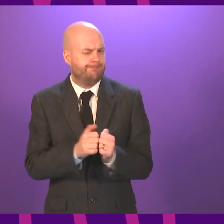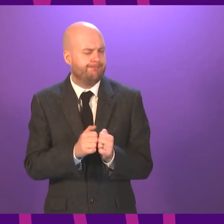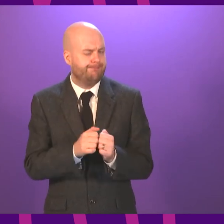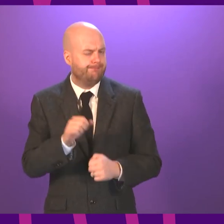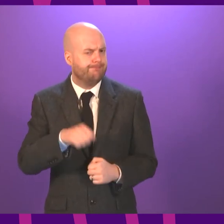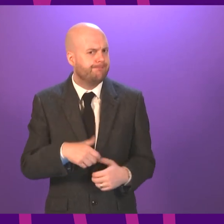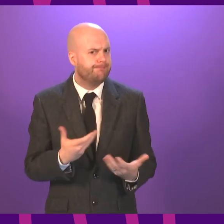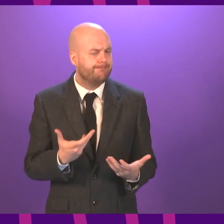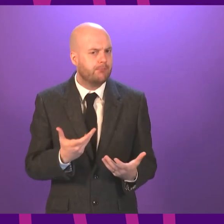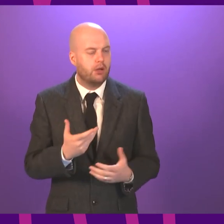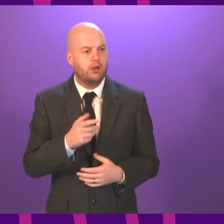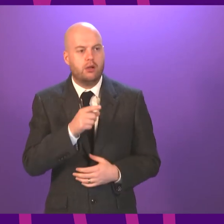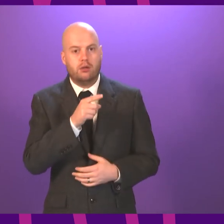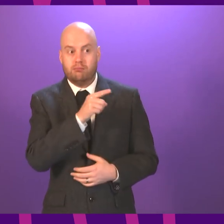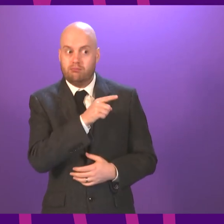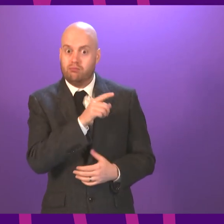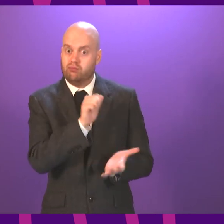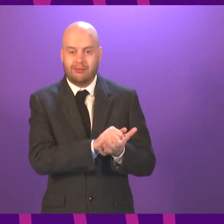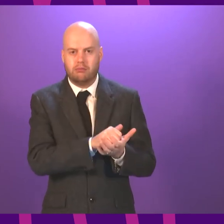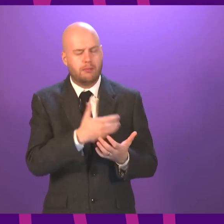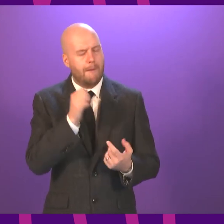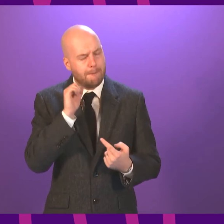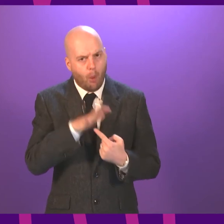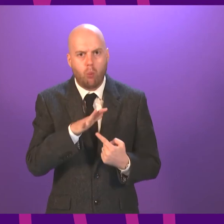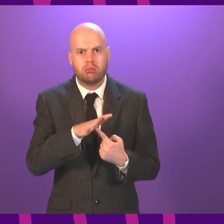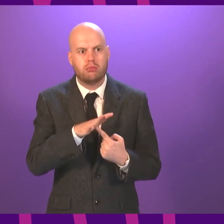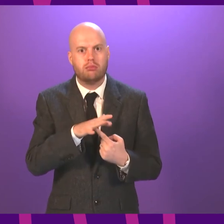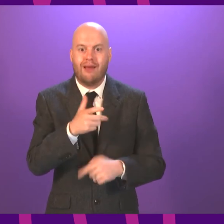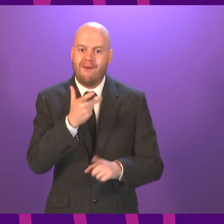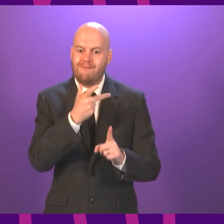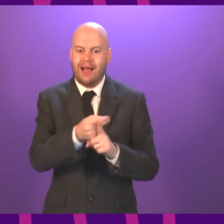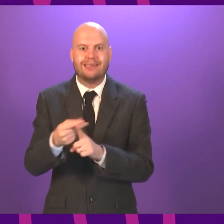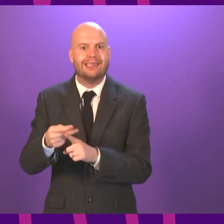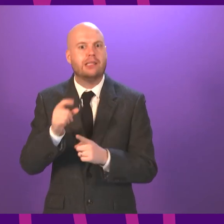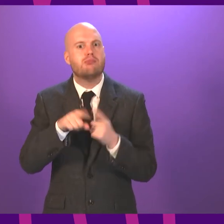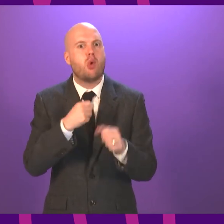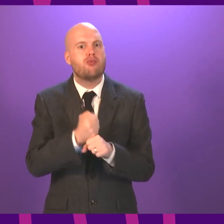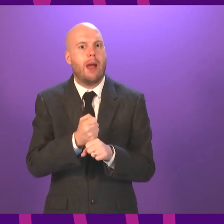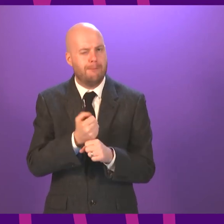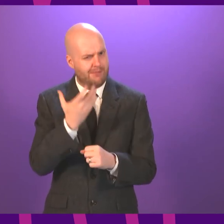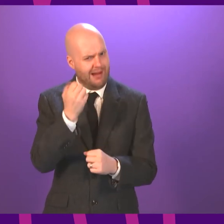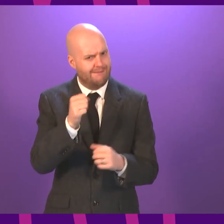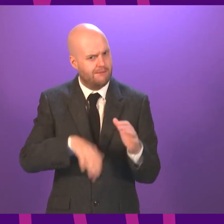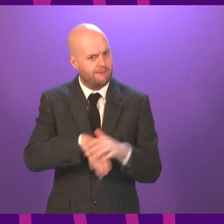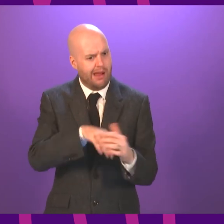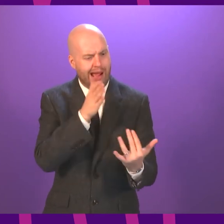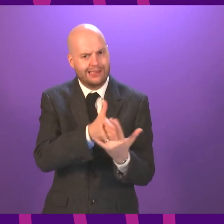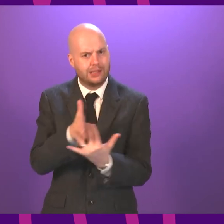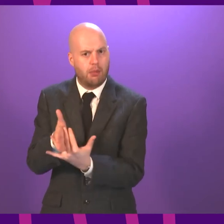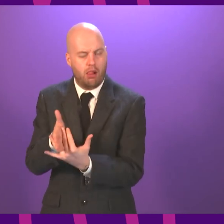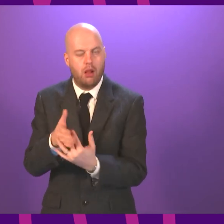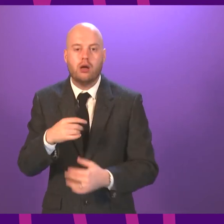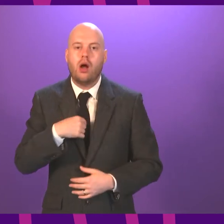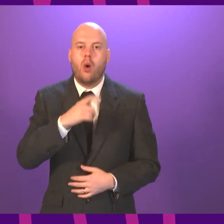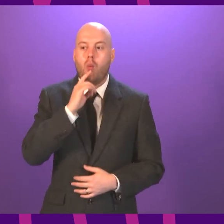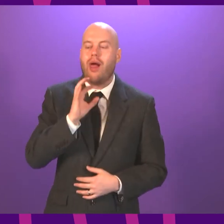with him on the importance of accessibility to the vaccine programme? I will write to him personally, or I ask